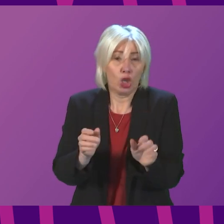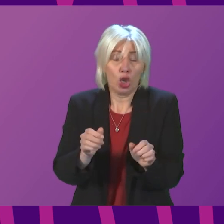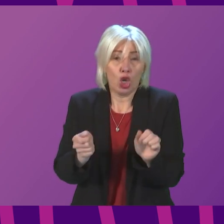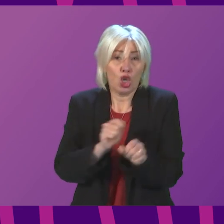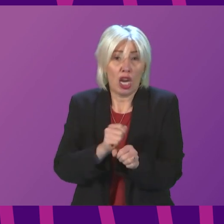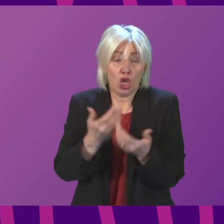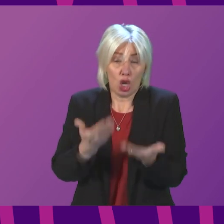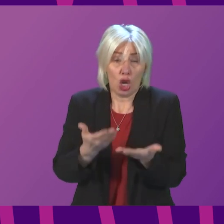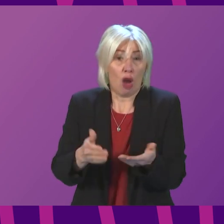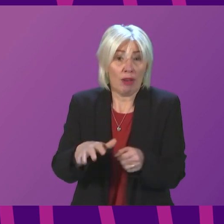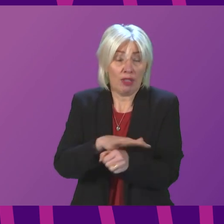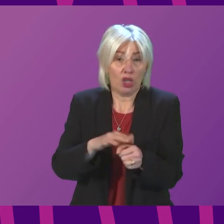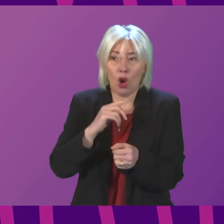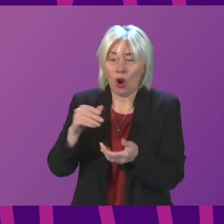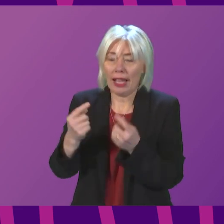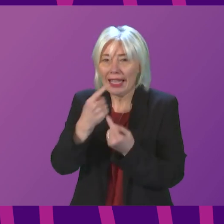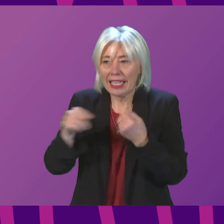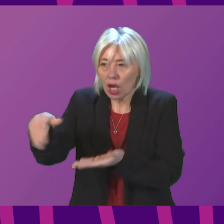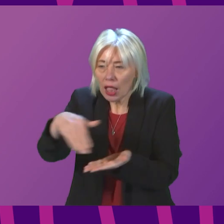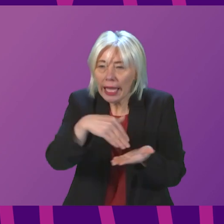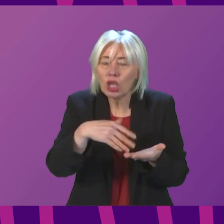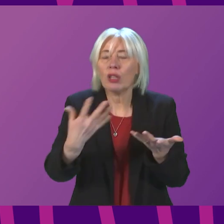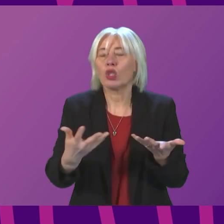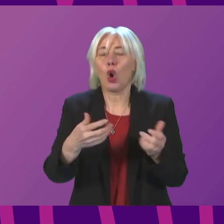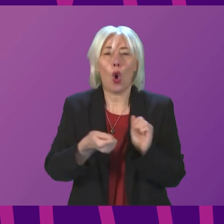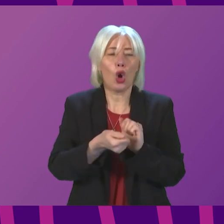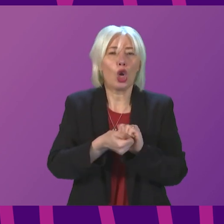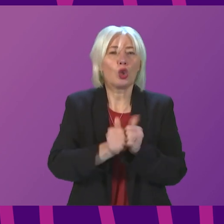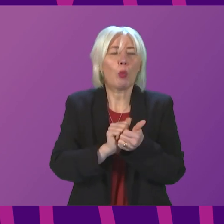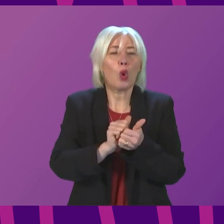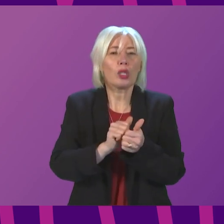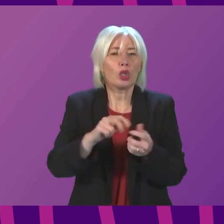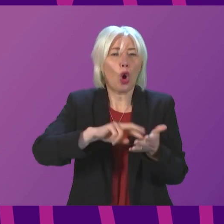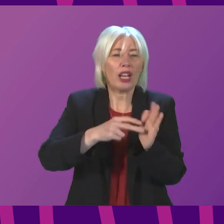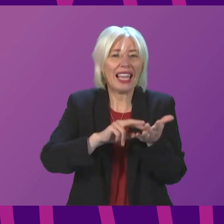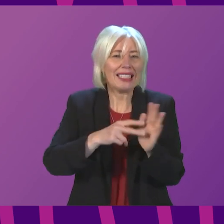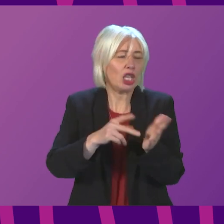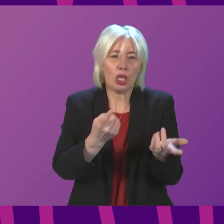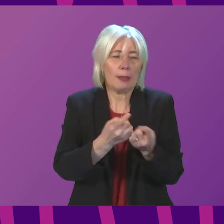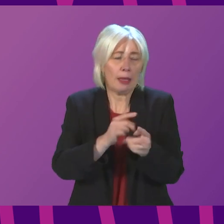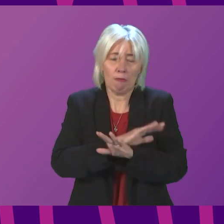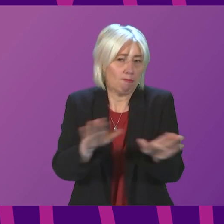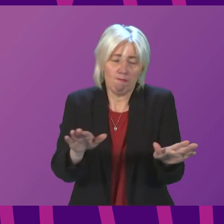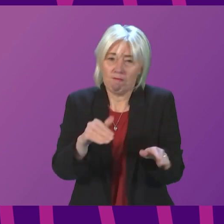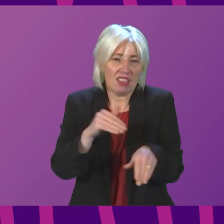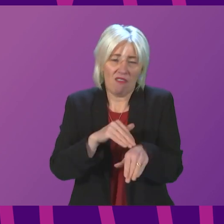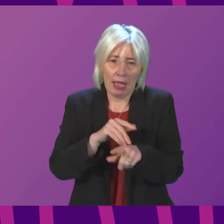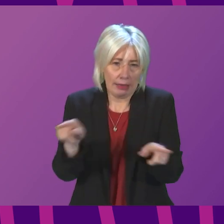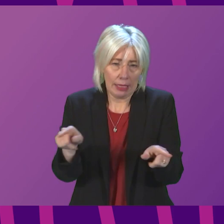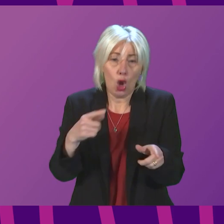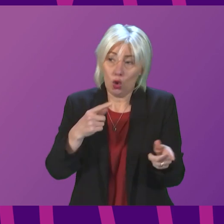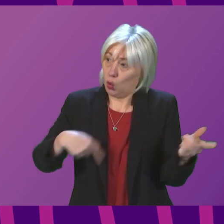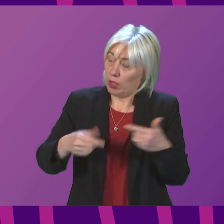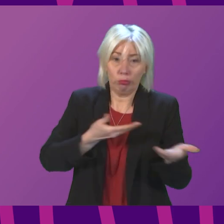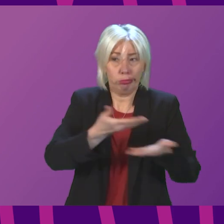position on data collection or the ability of sports organisations to take decisions, for example. We will continue to engage with a range of